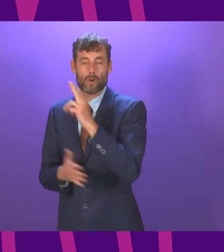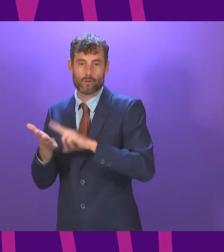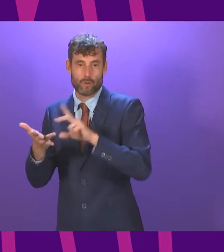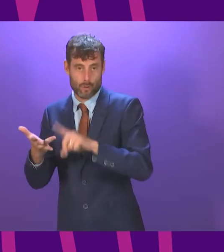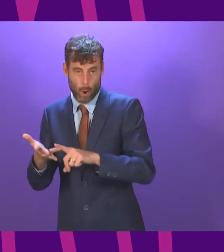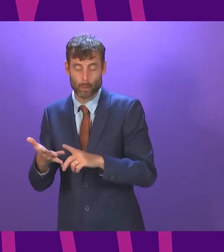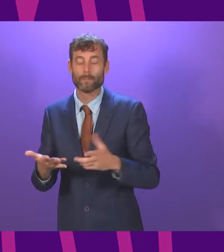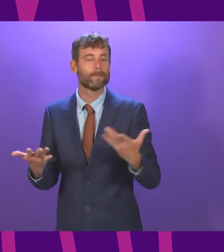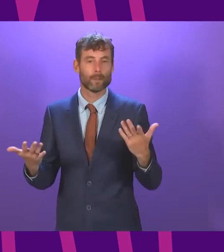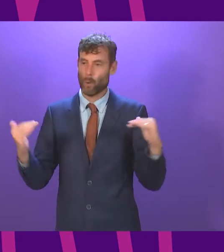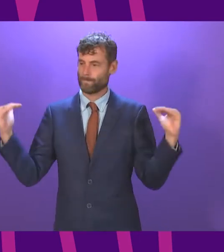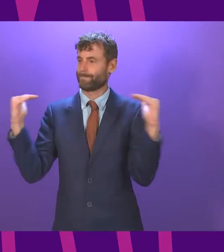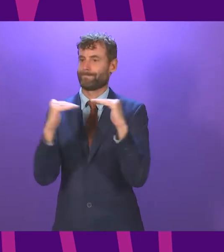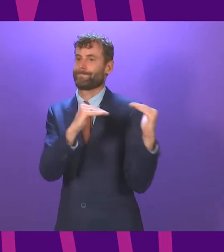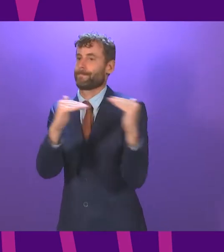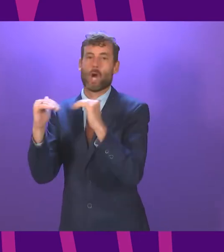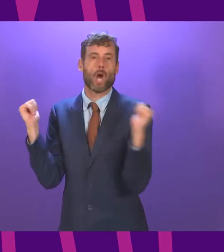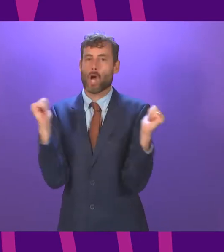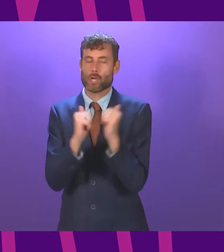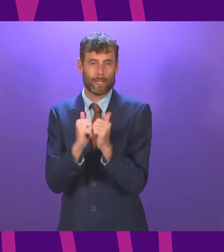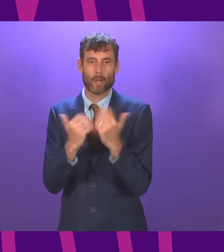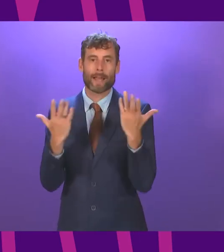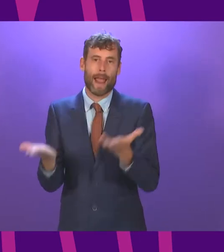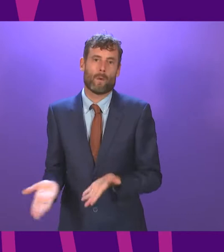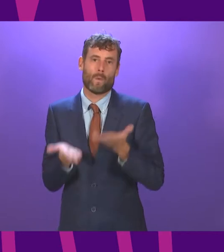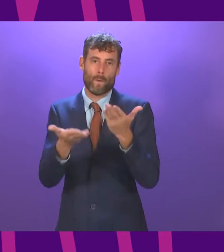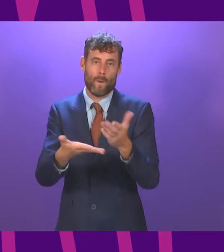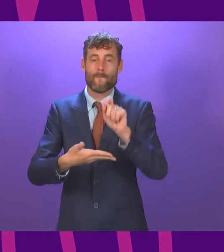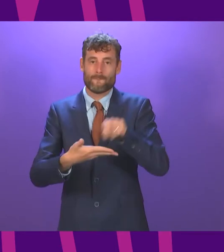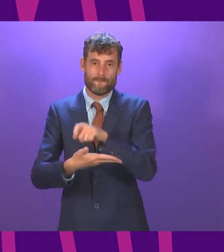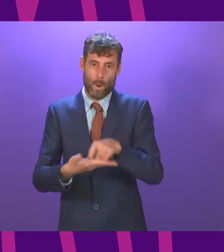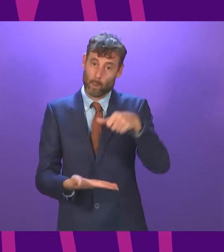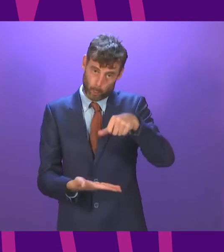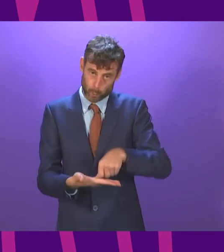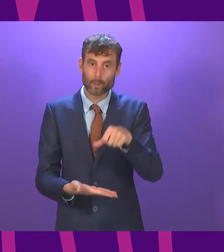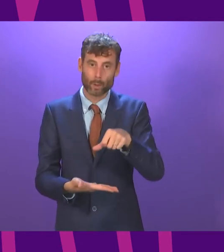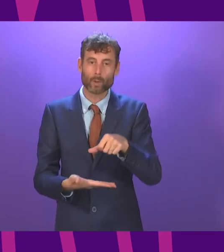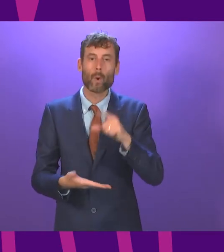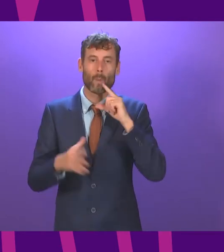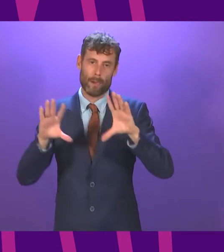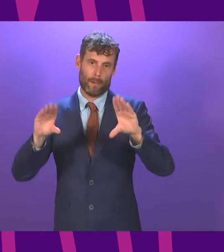move to a vote, and there will be a short suspension to allow members to access the digital voting system.